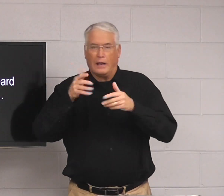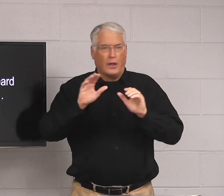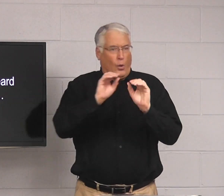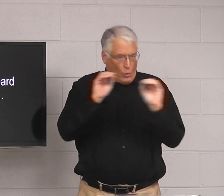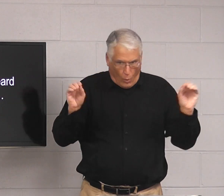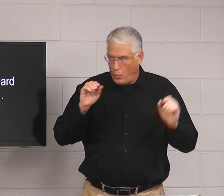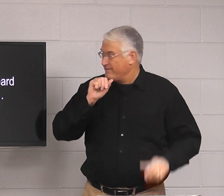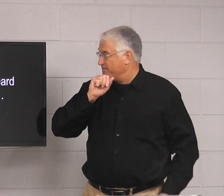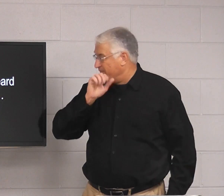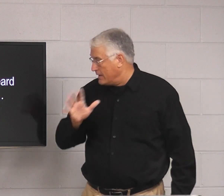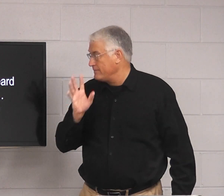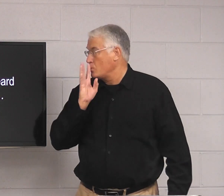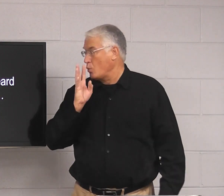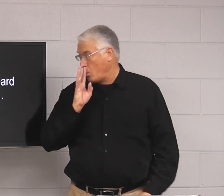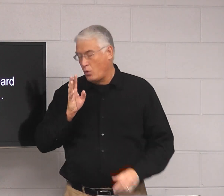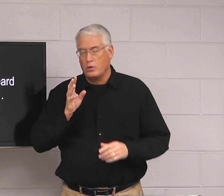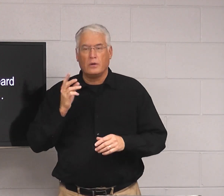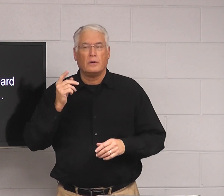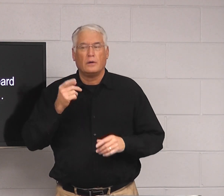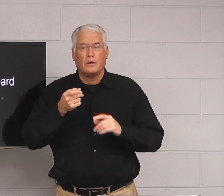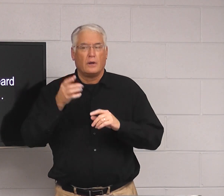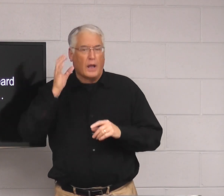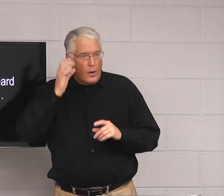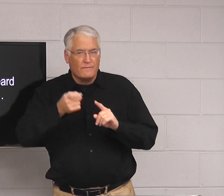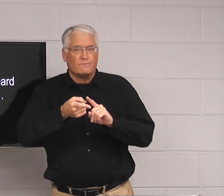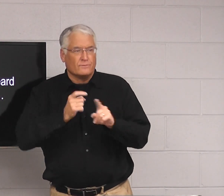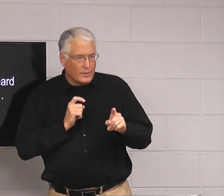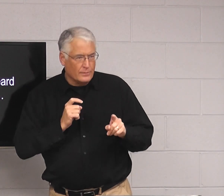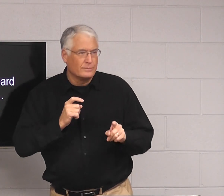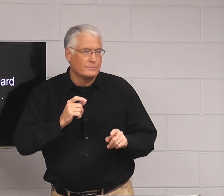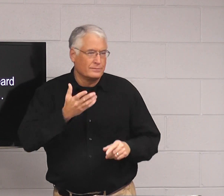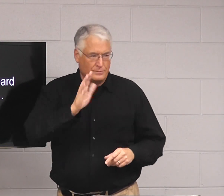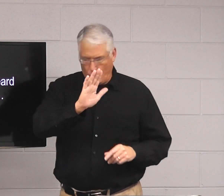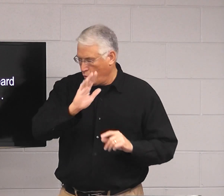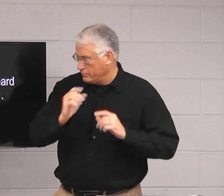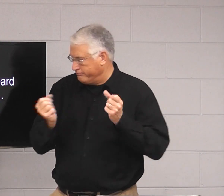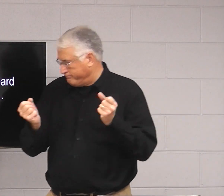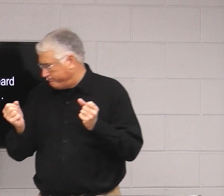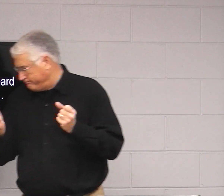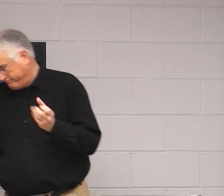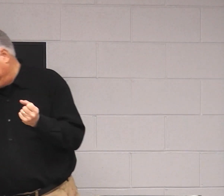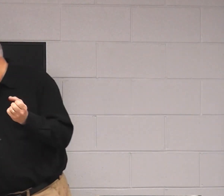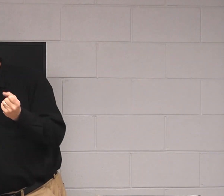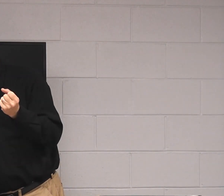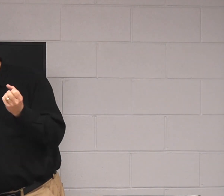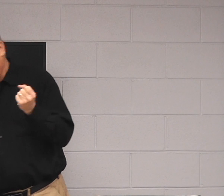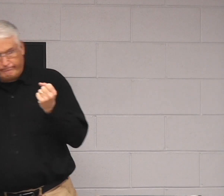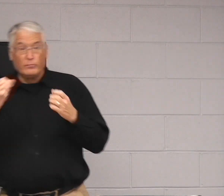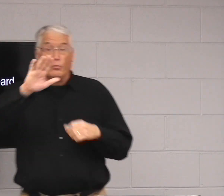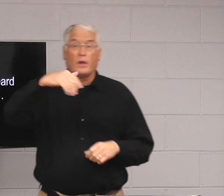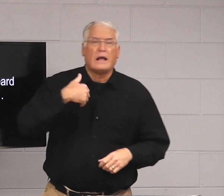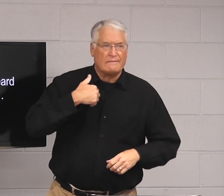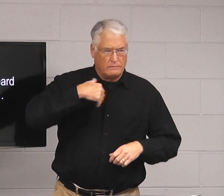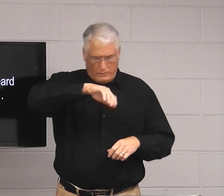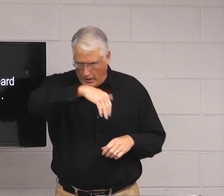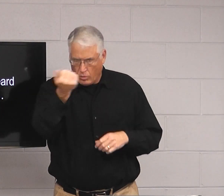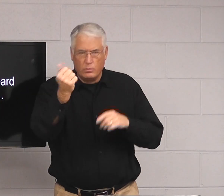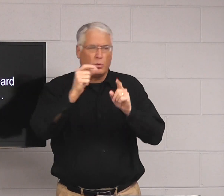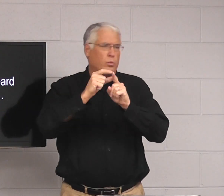sign. So do not allow any filthy talk to be heard from your hands, your speech. So we